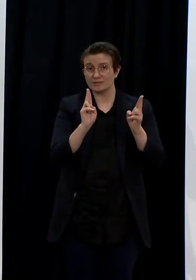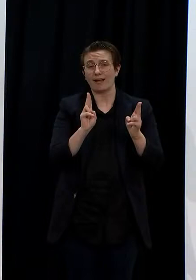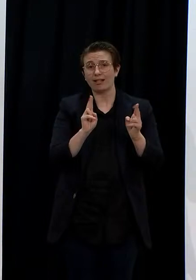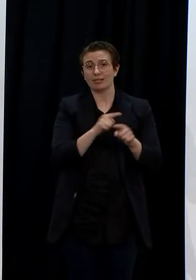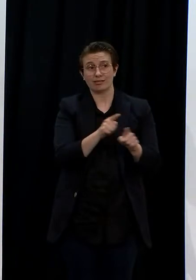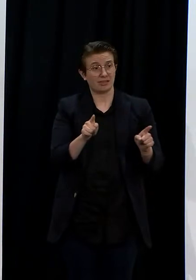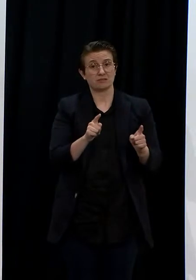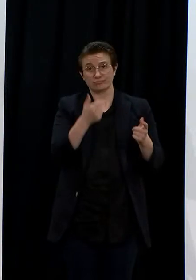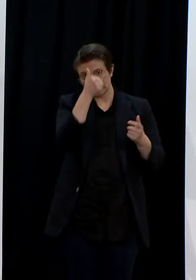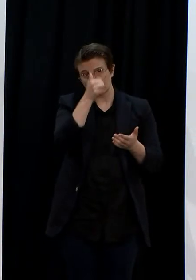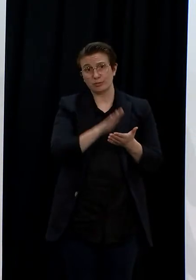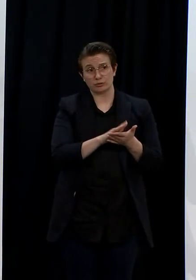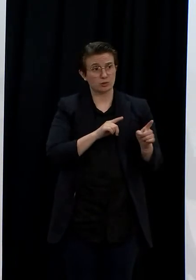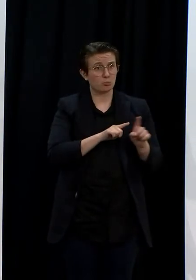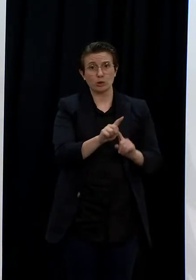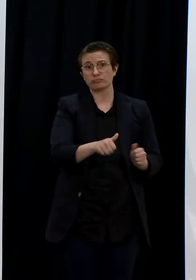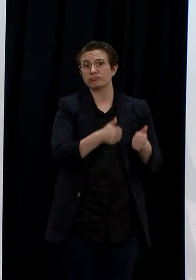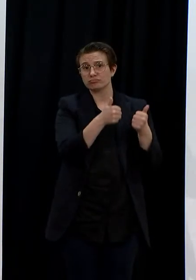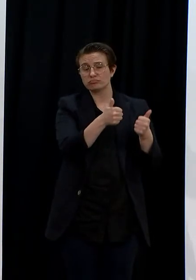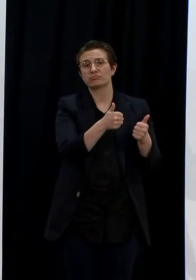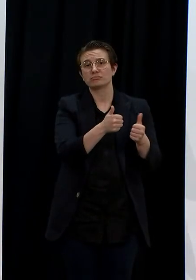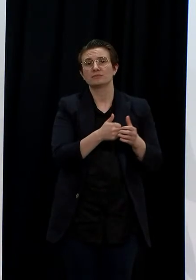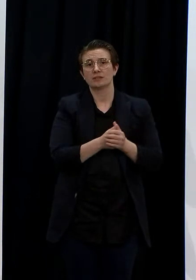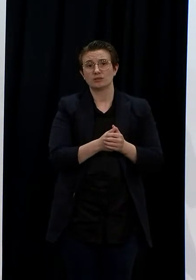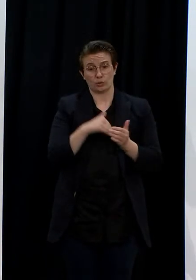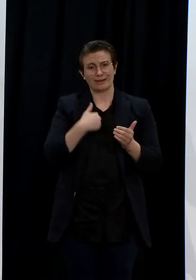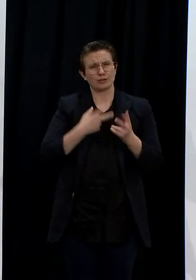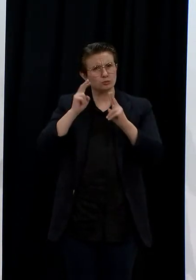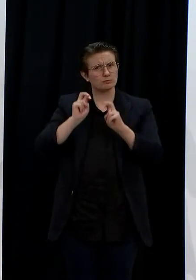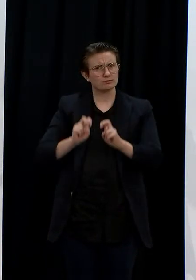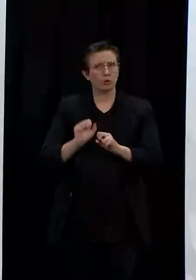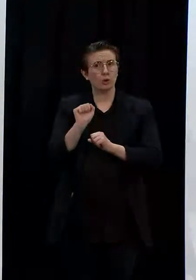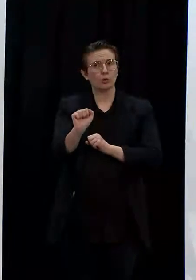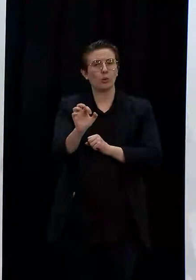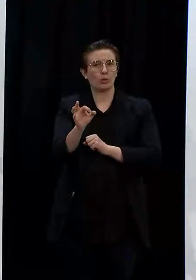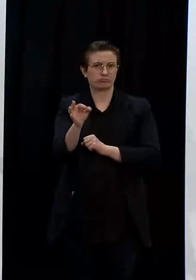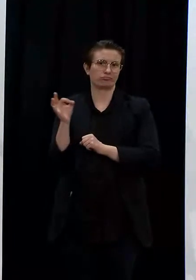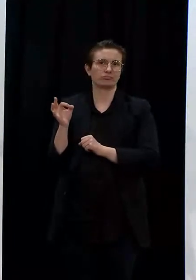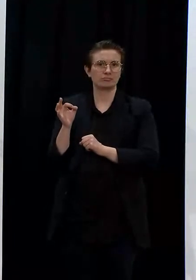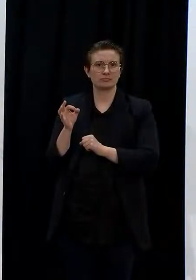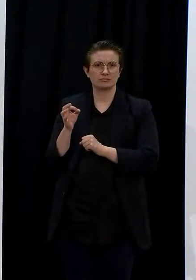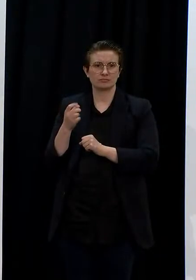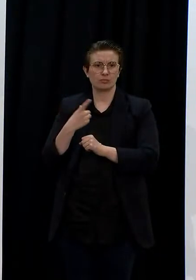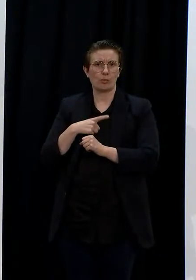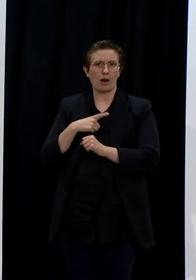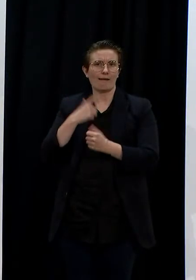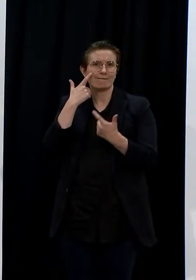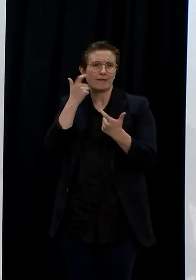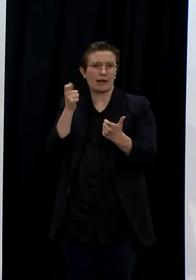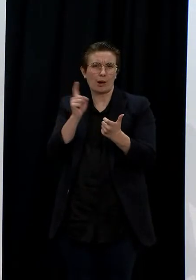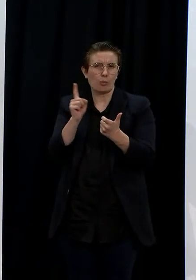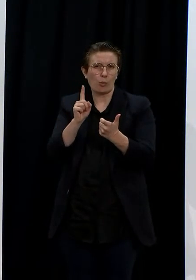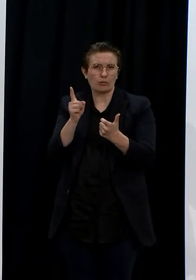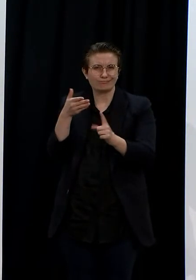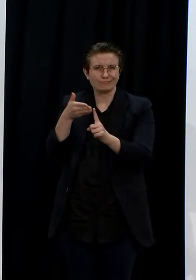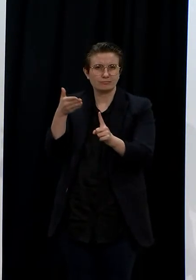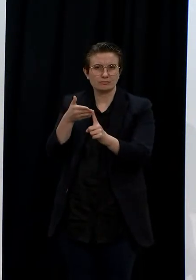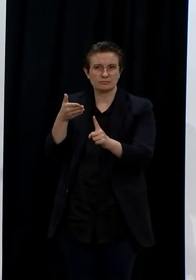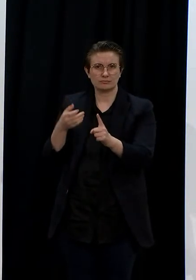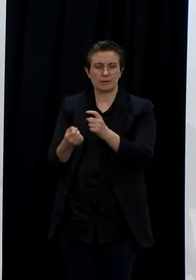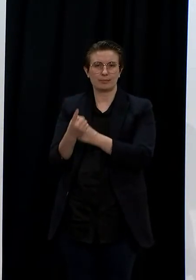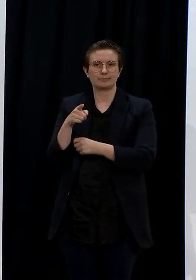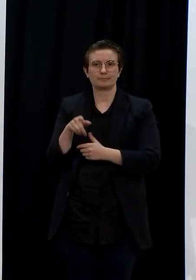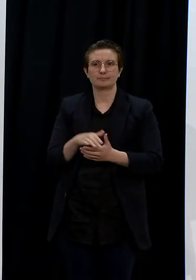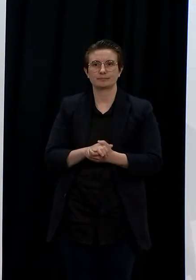look into that individual case to understand what happened there specifically because that is not usually the experience of most people. Do people not wanting to